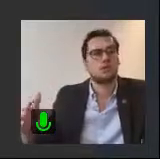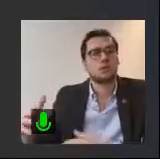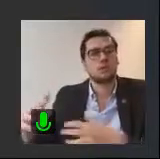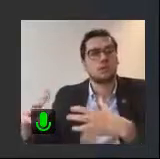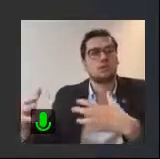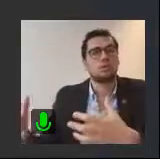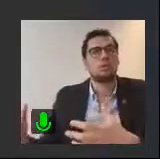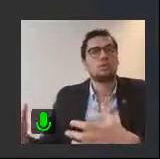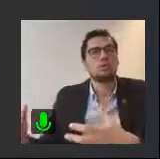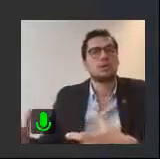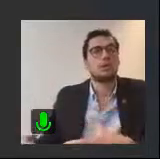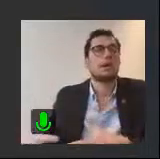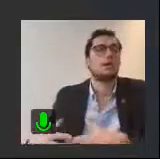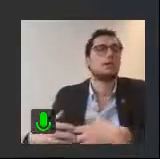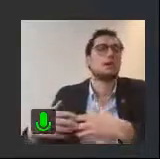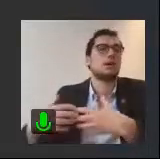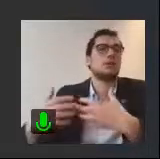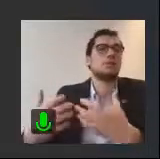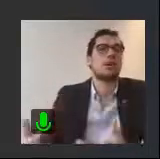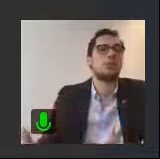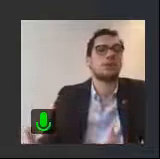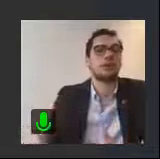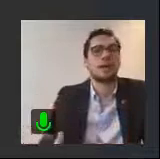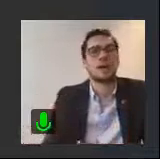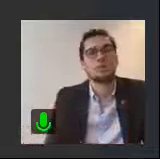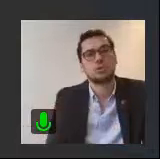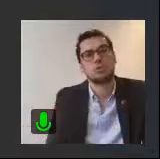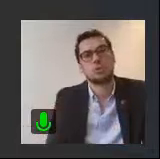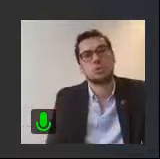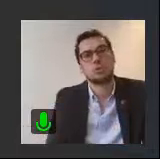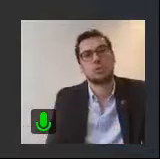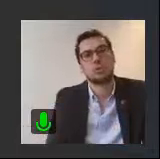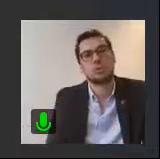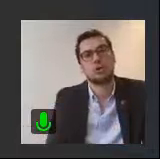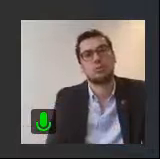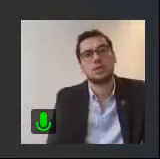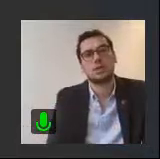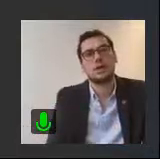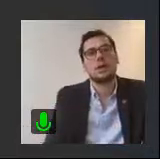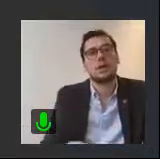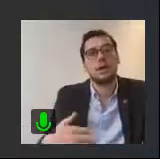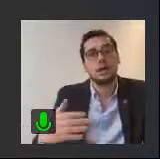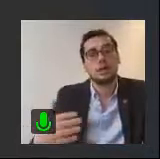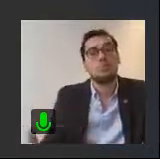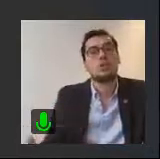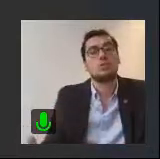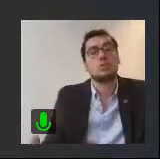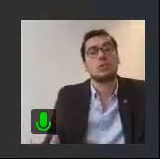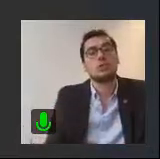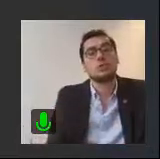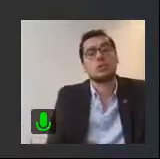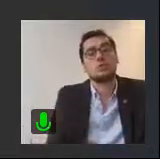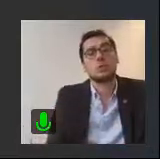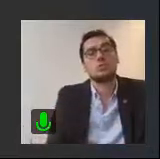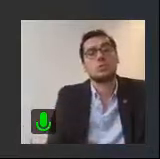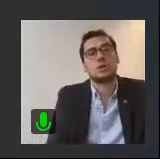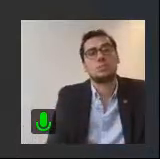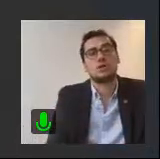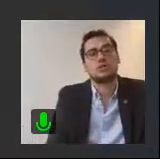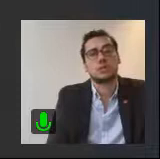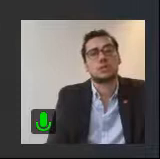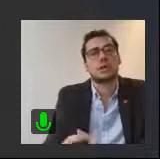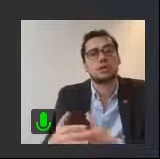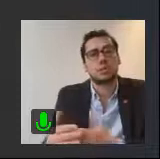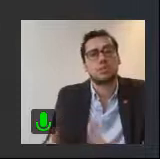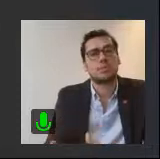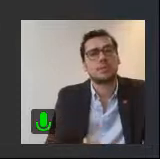the conditions that can prompt a relaunch of the economy. In the medium term,